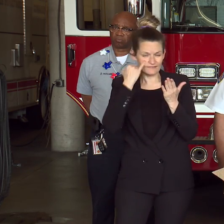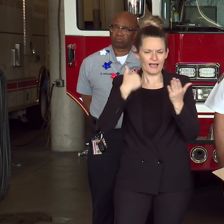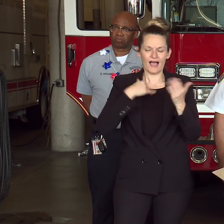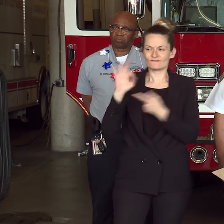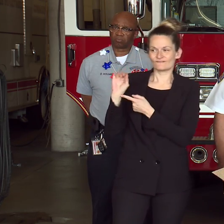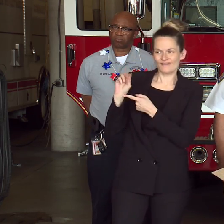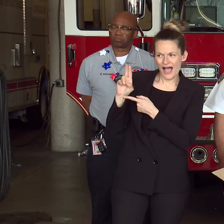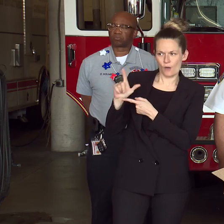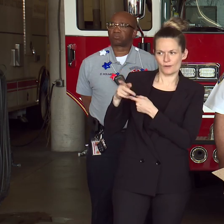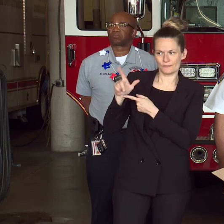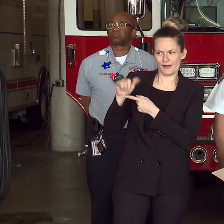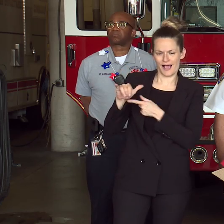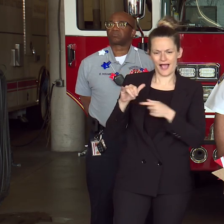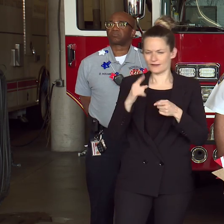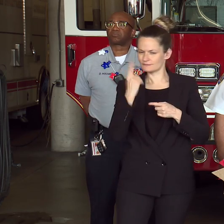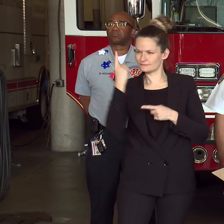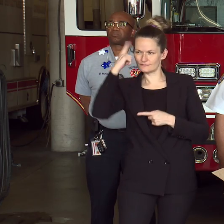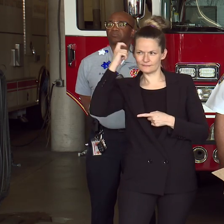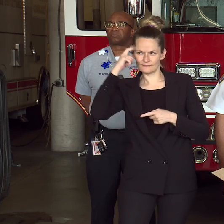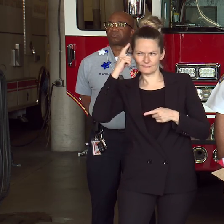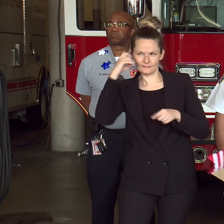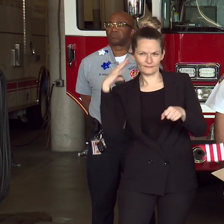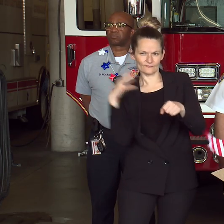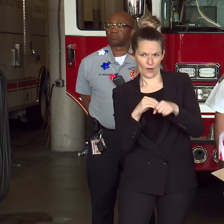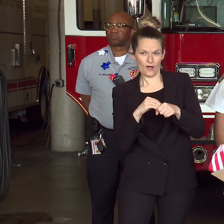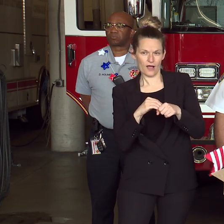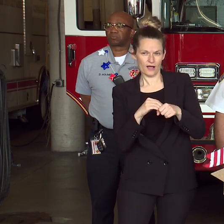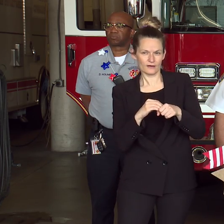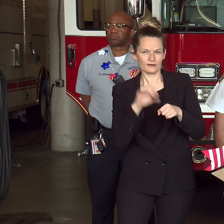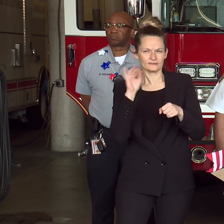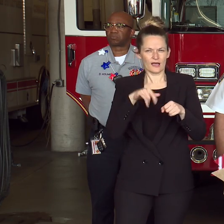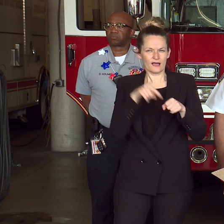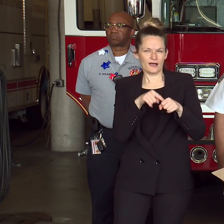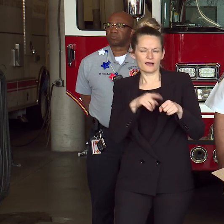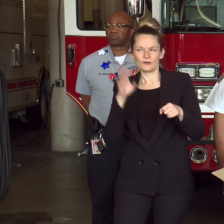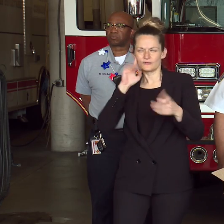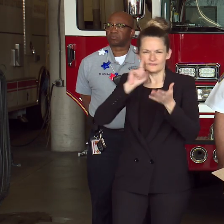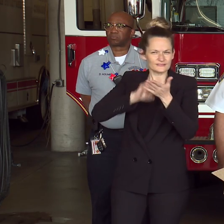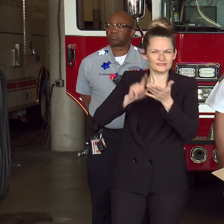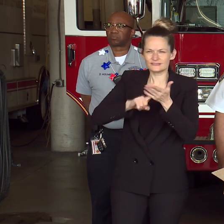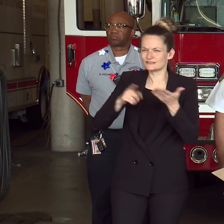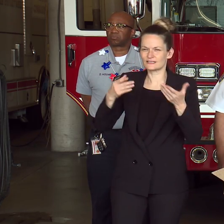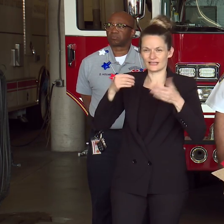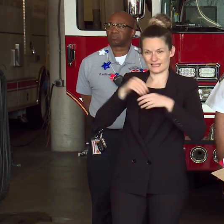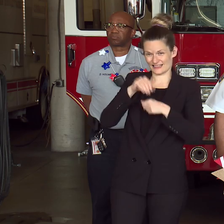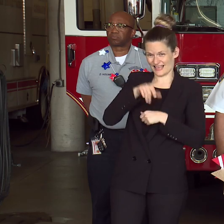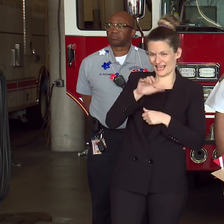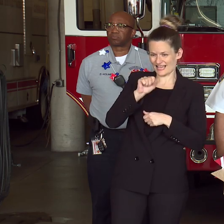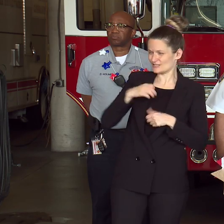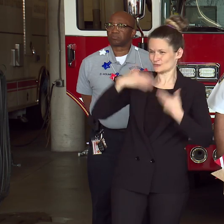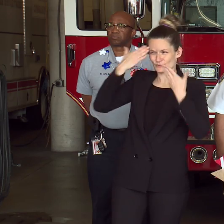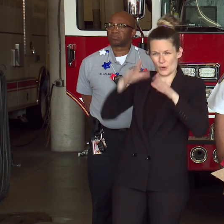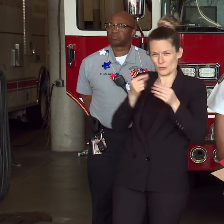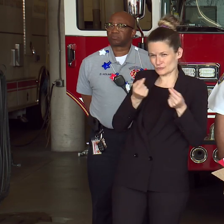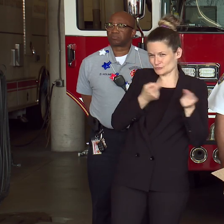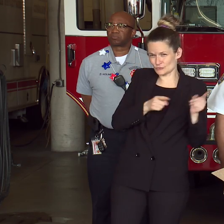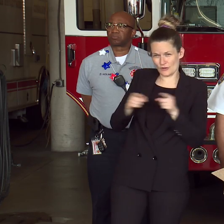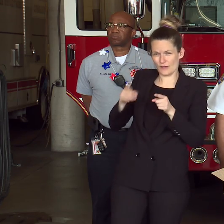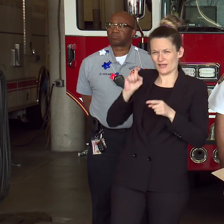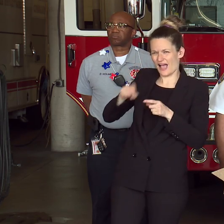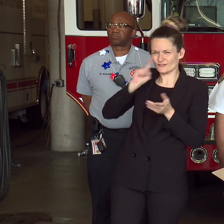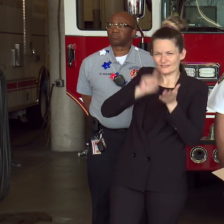now we're still in the investigation phase of finding out. We know what happened. It is about finding out how and why.